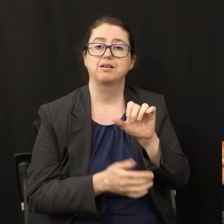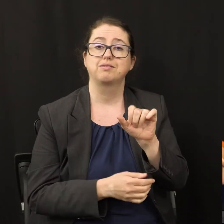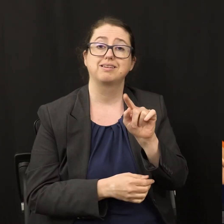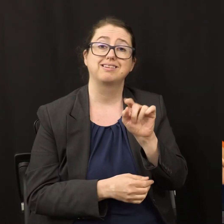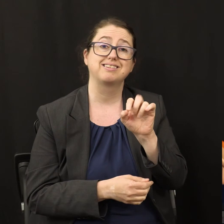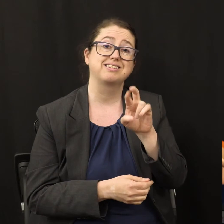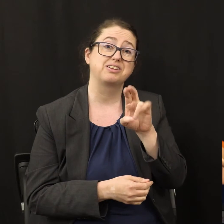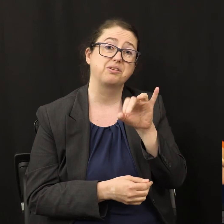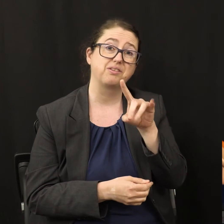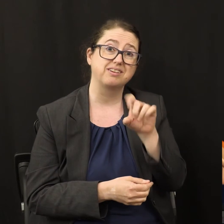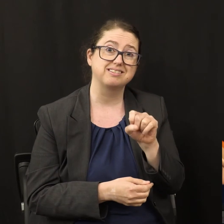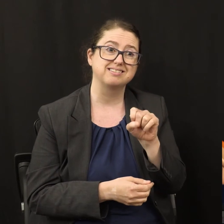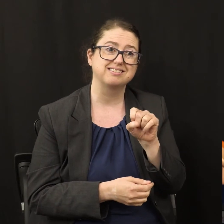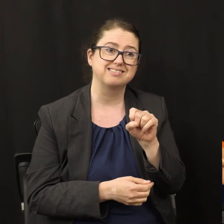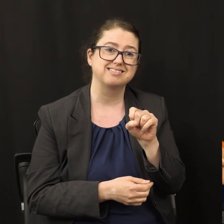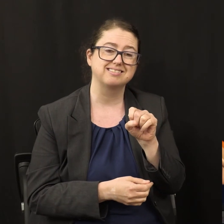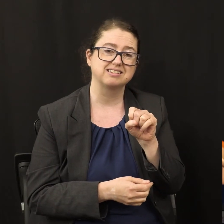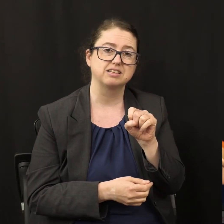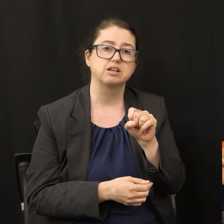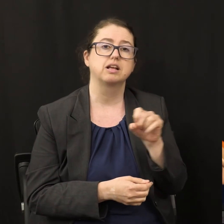18 is the three angels' message on steroids.